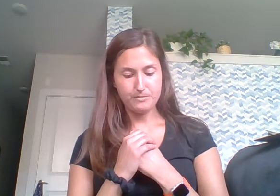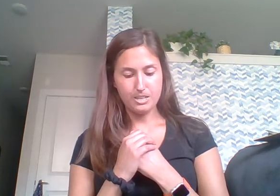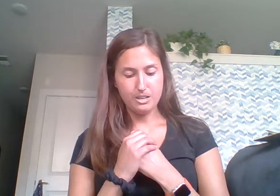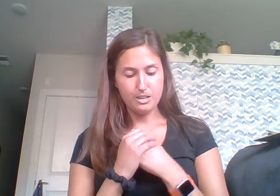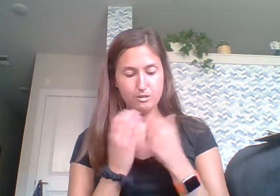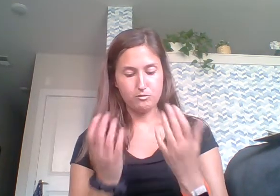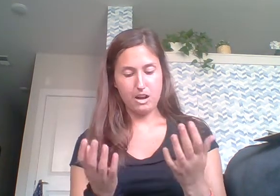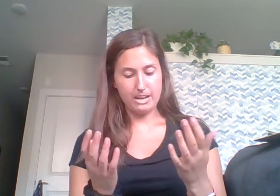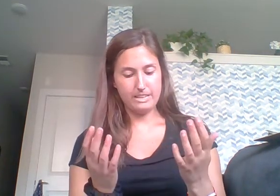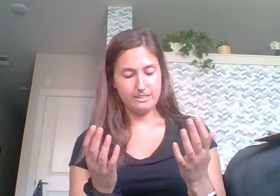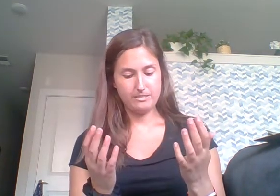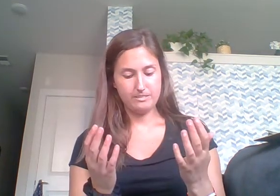Ride.